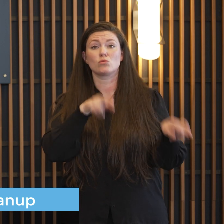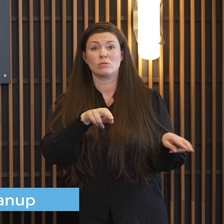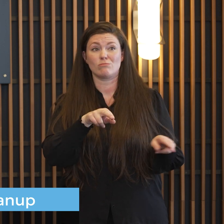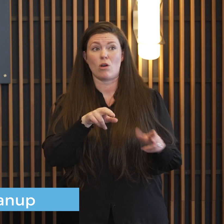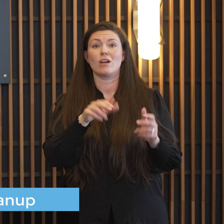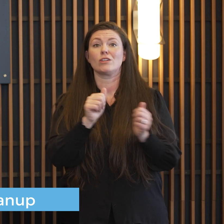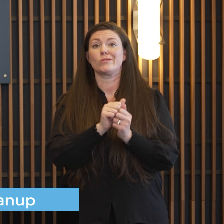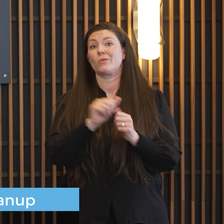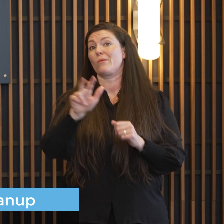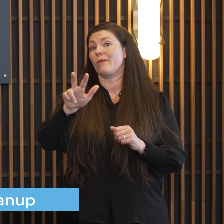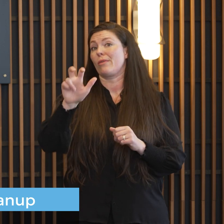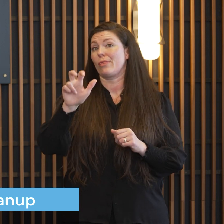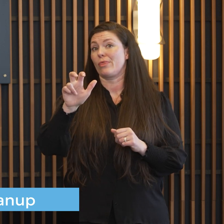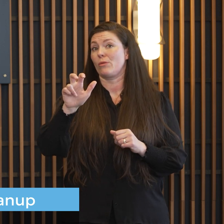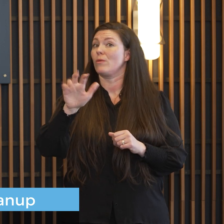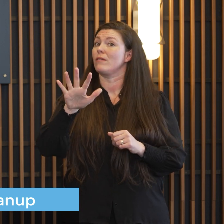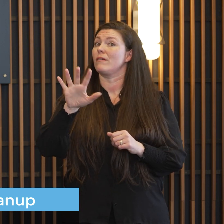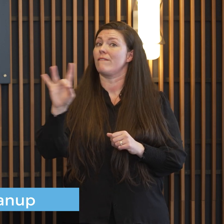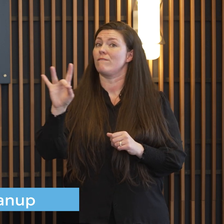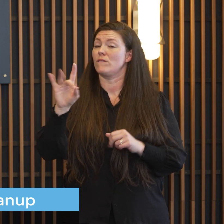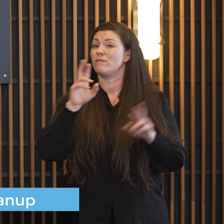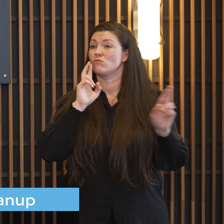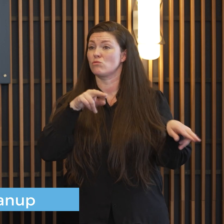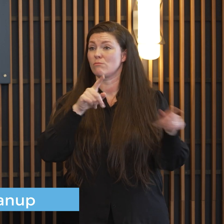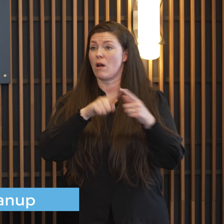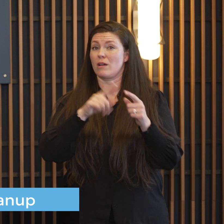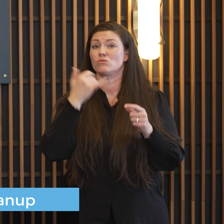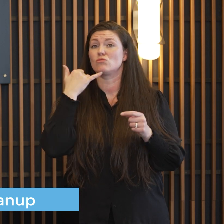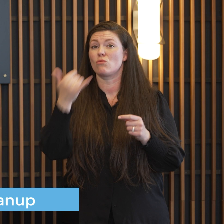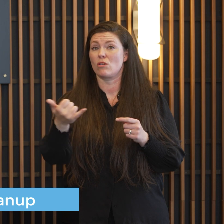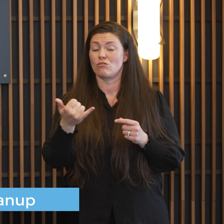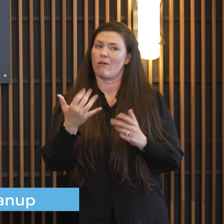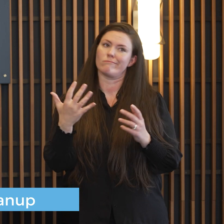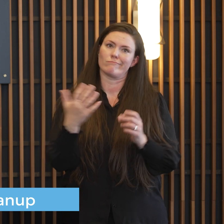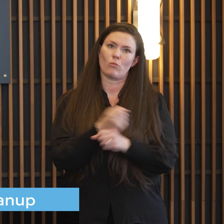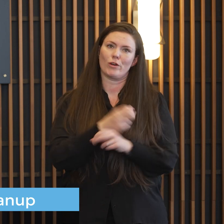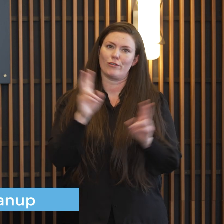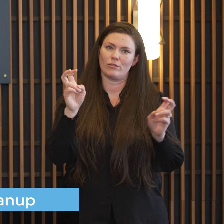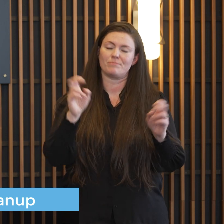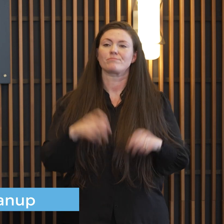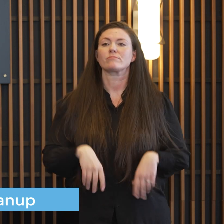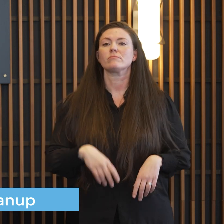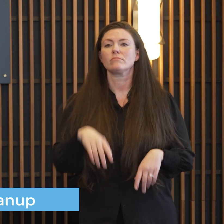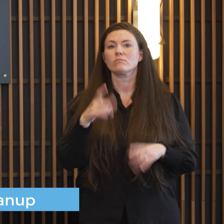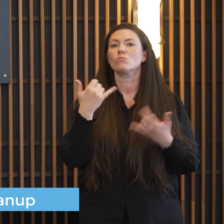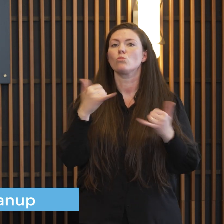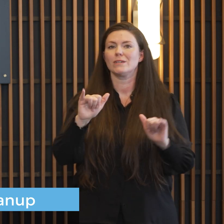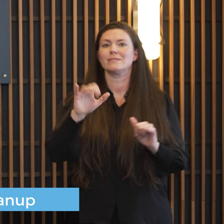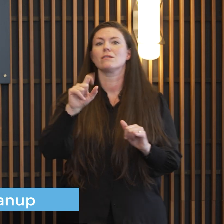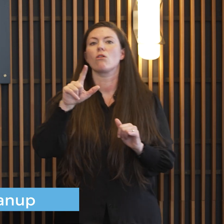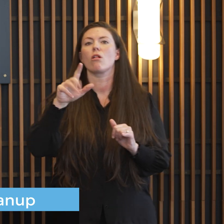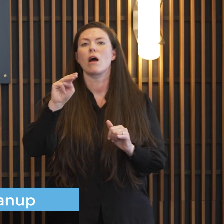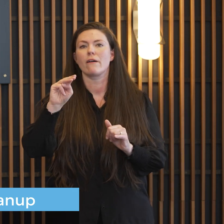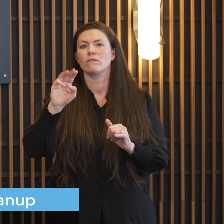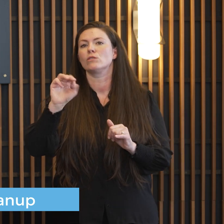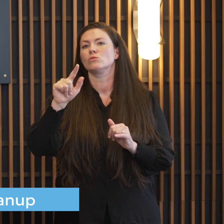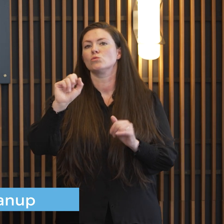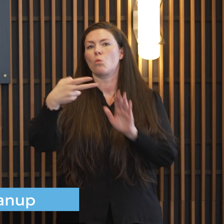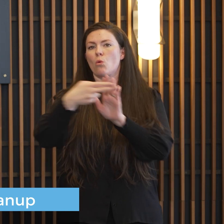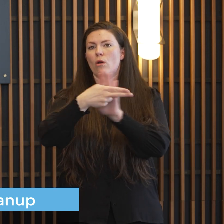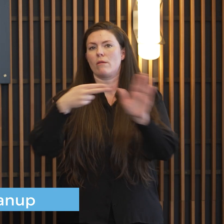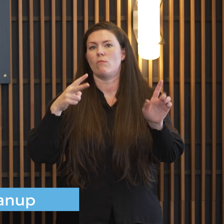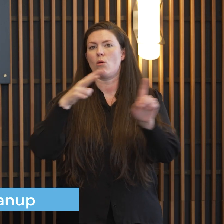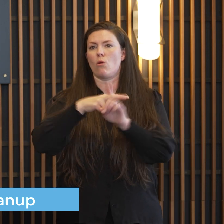winner with 358 responses sioux falls fire is still in storm mode dustin did